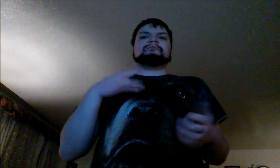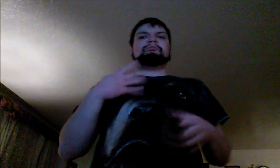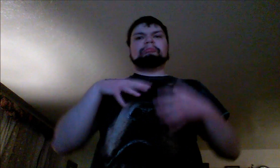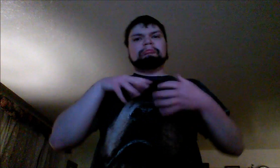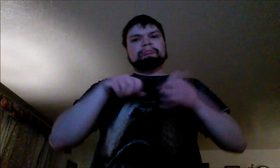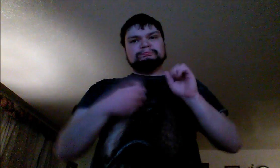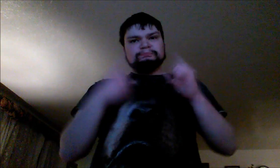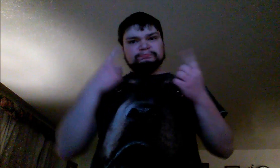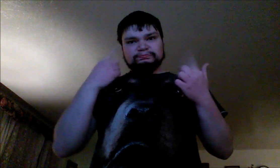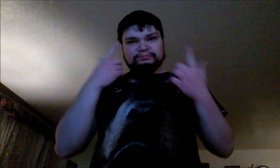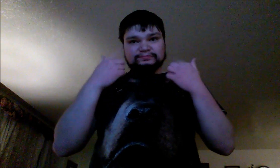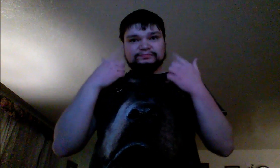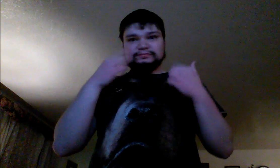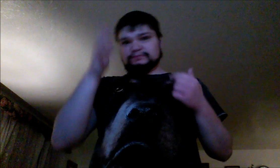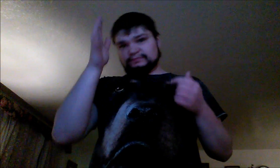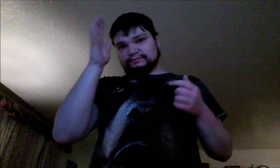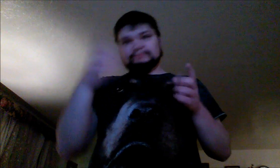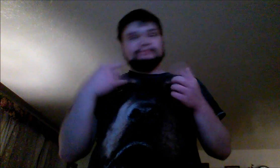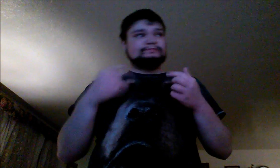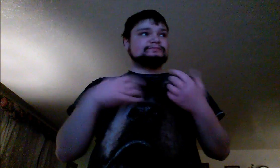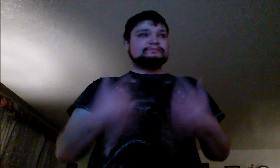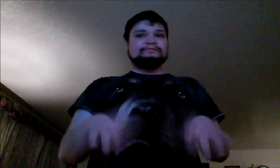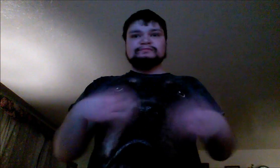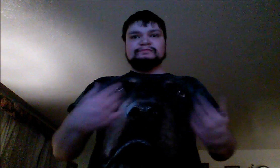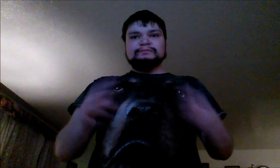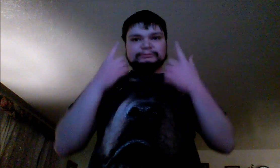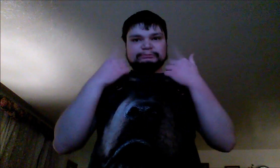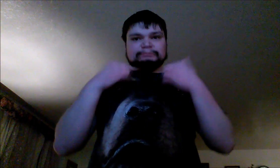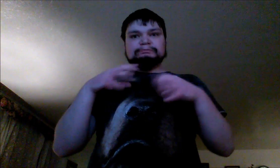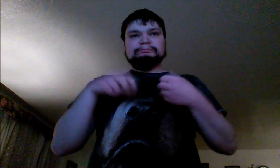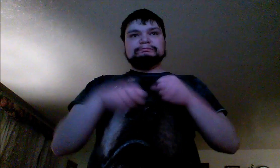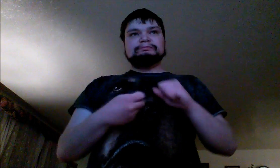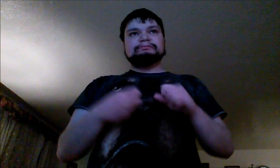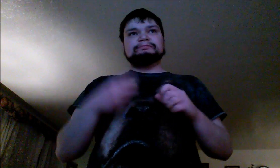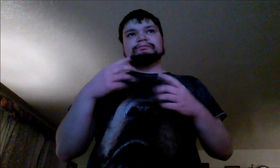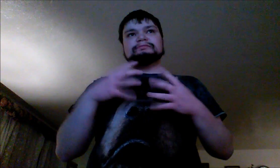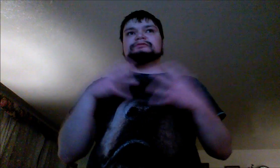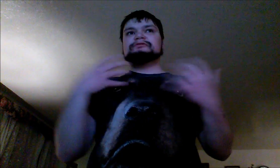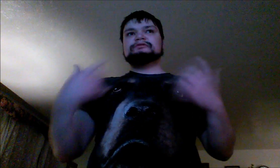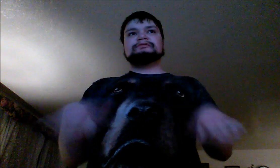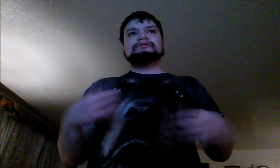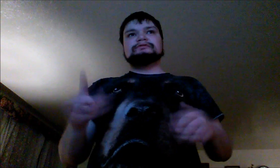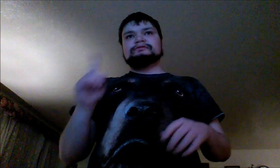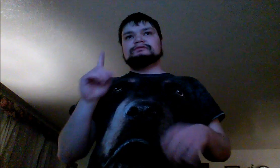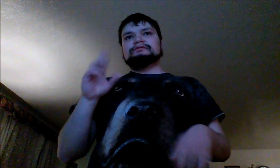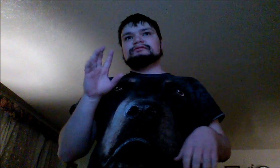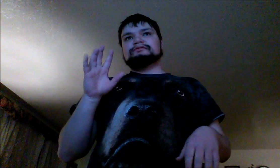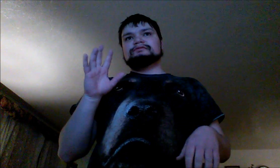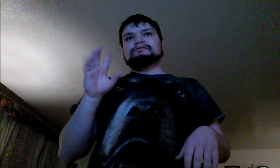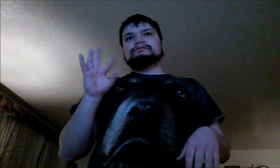we offer a thoughtful selection of healthy treats, like Greenies, a vet-recommended dental treat to fight tartar and freshen breath.